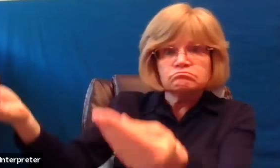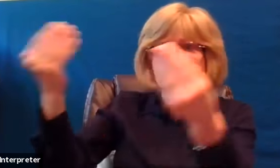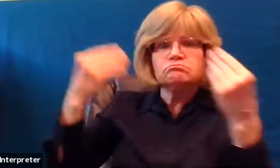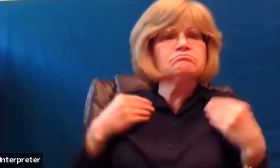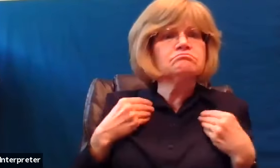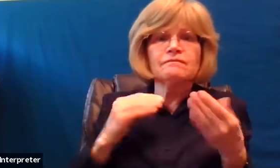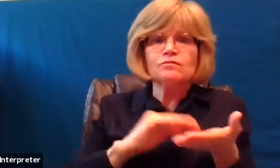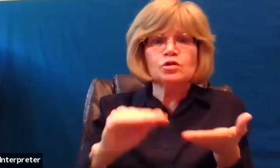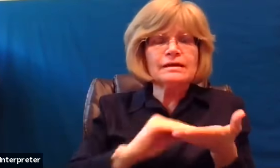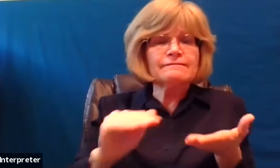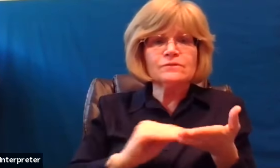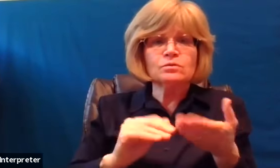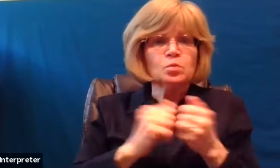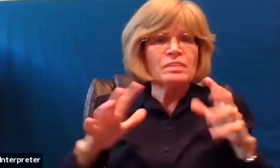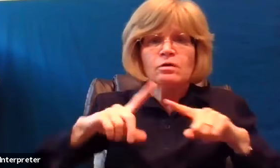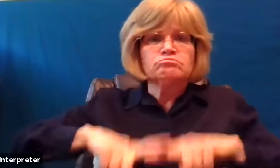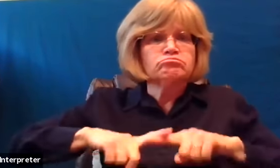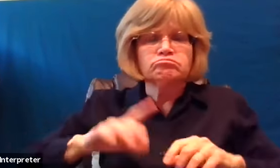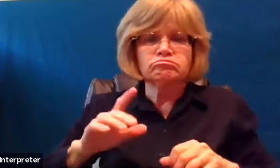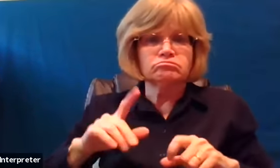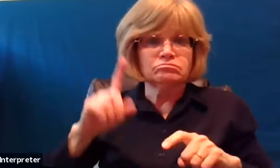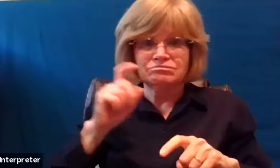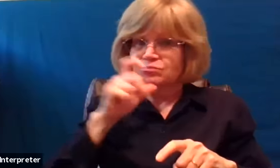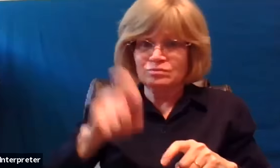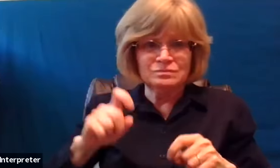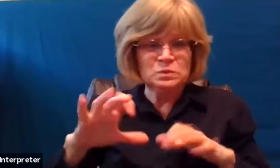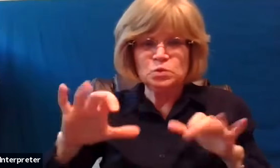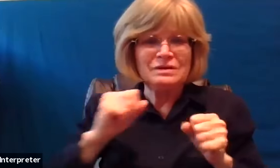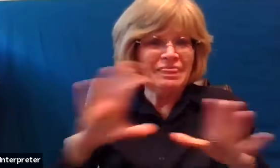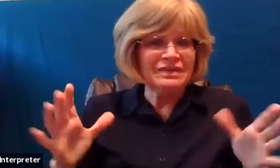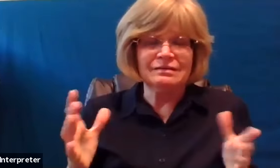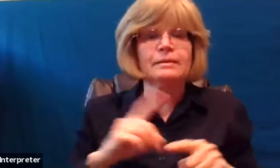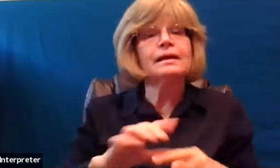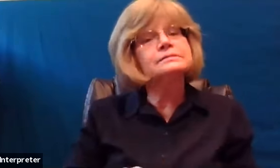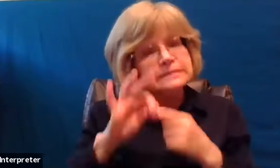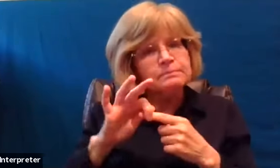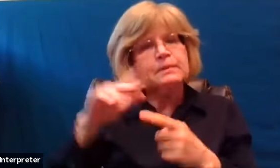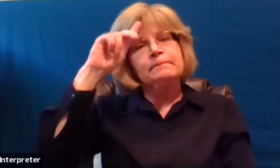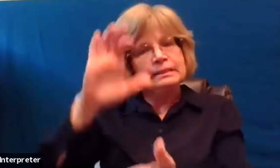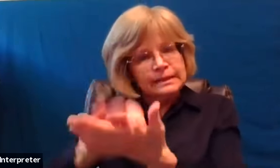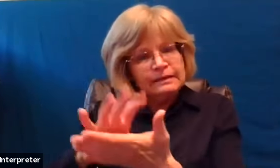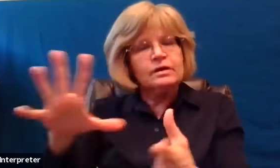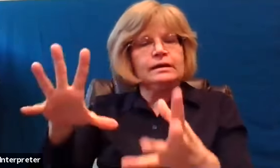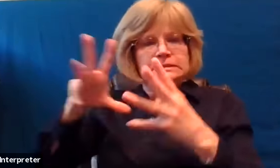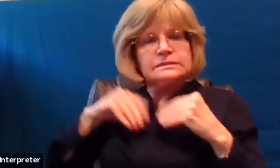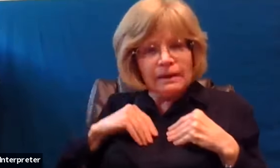now if there's anything we must do it's believe and accept that grace and forgiveness